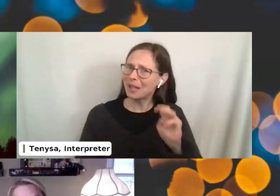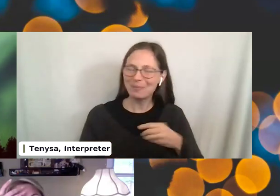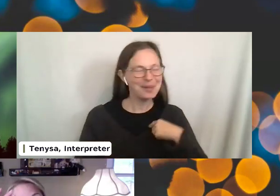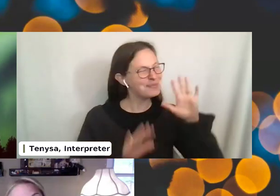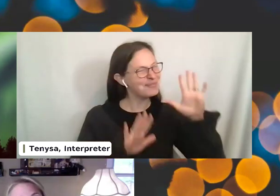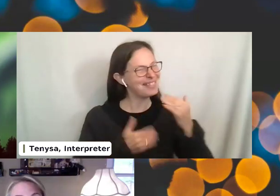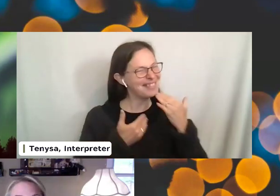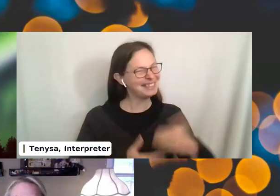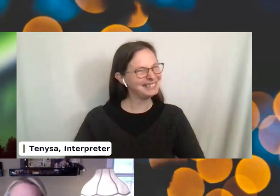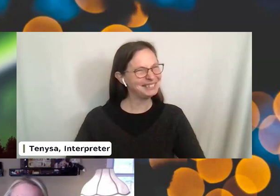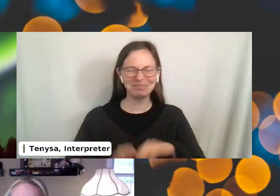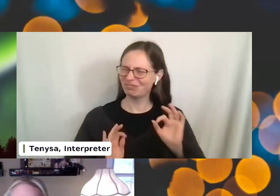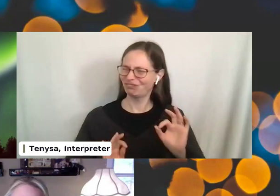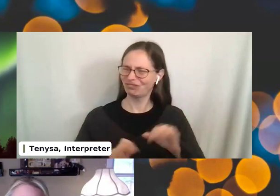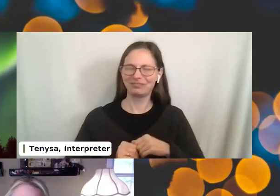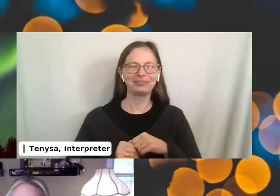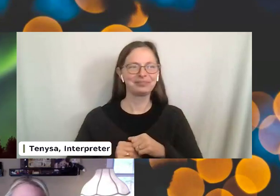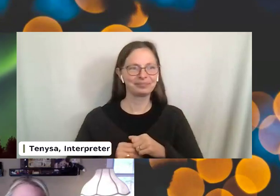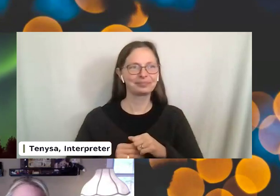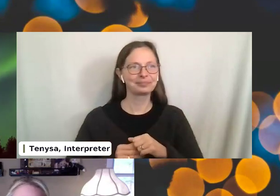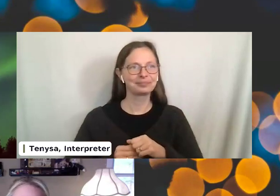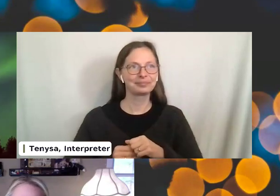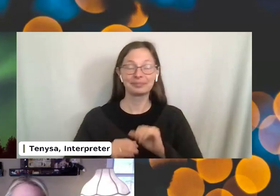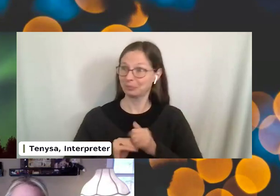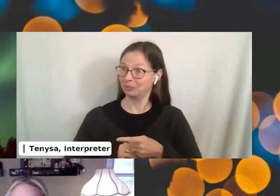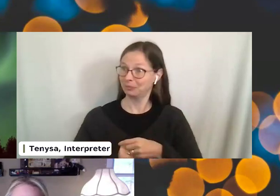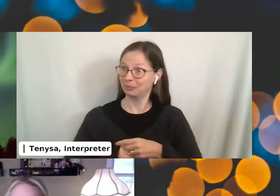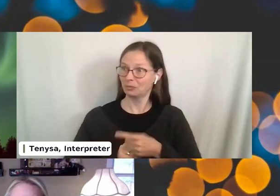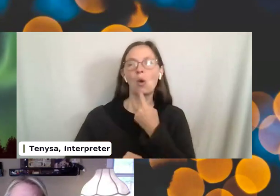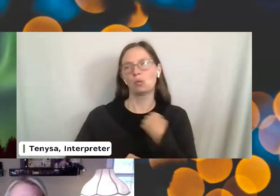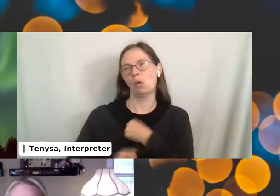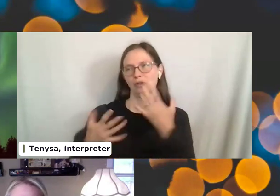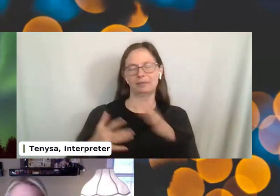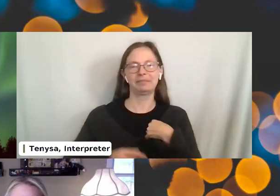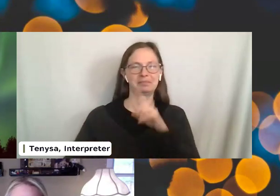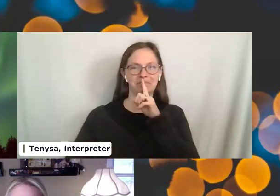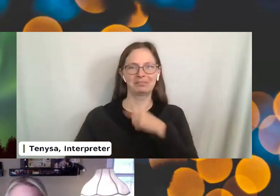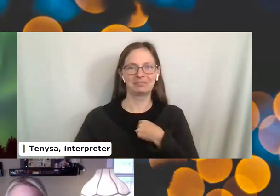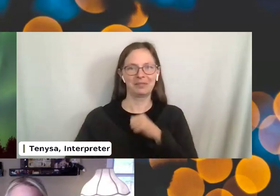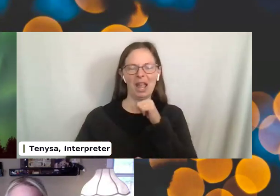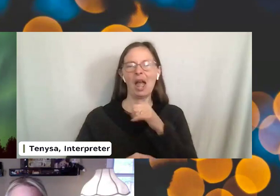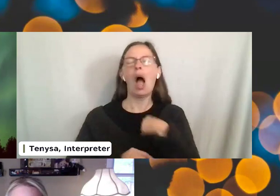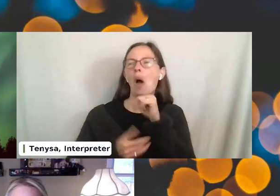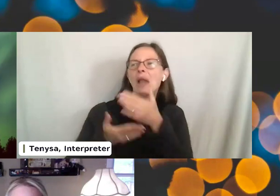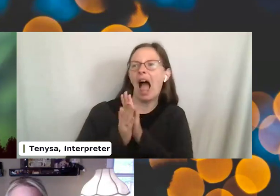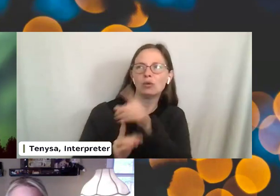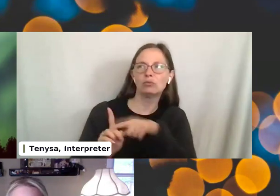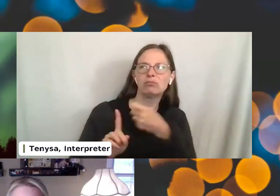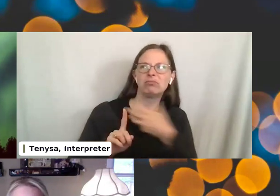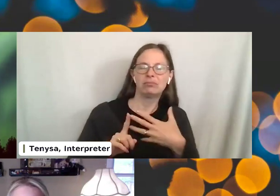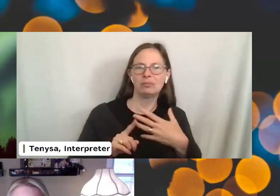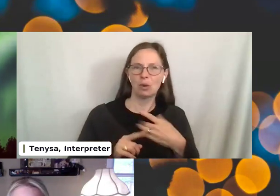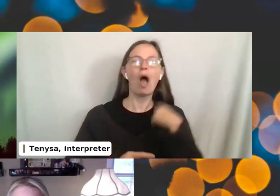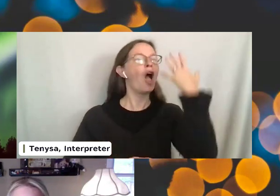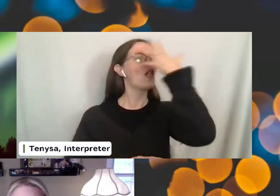you. Excellent. How are you? You told us how you are. will not make you stand on it. I look fresh